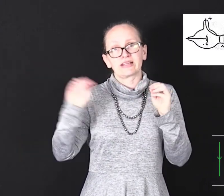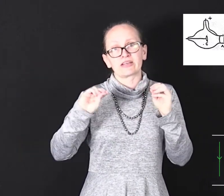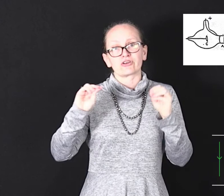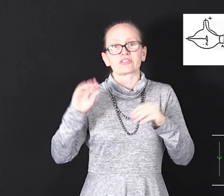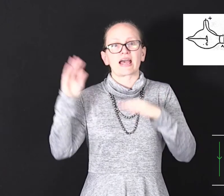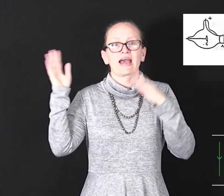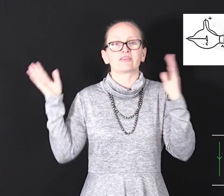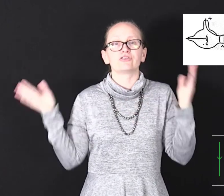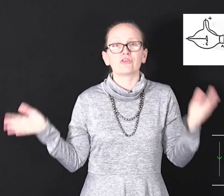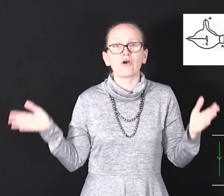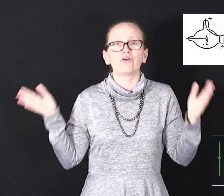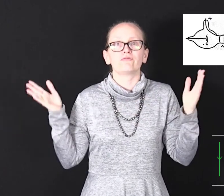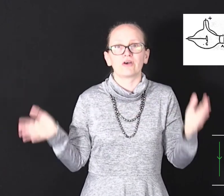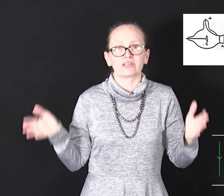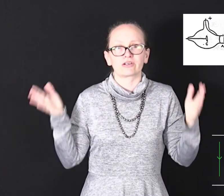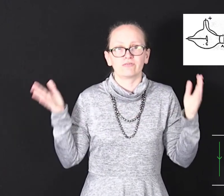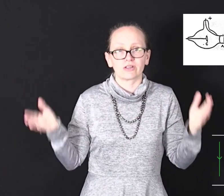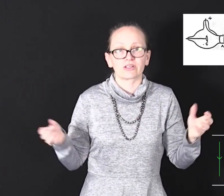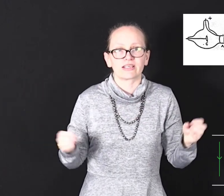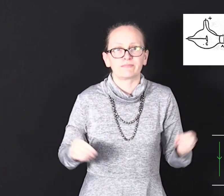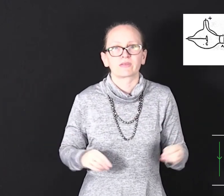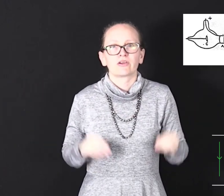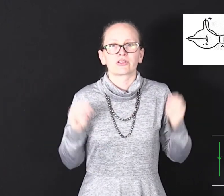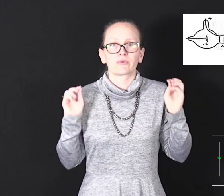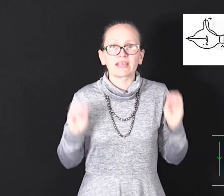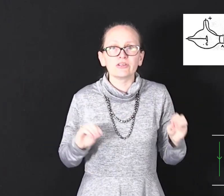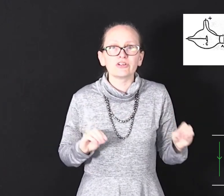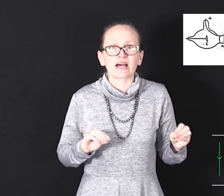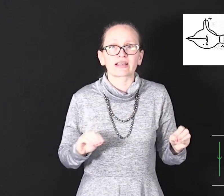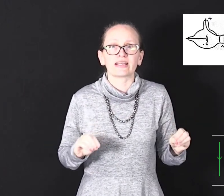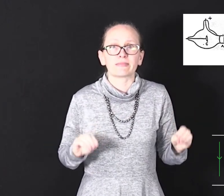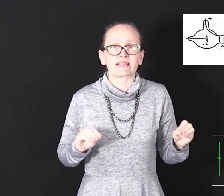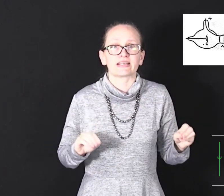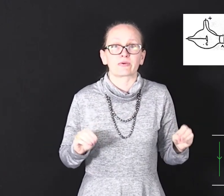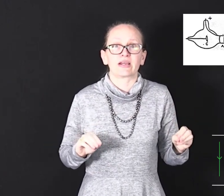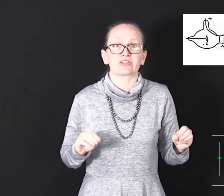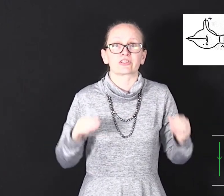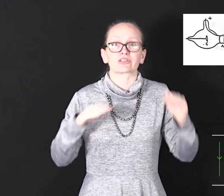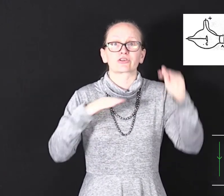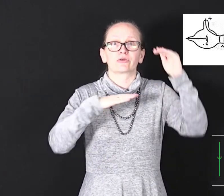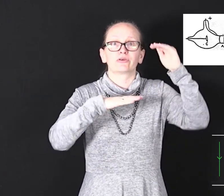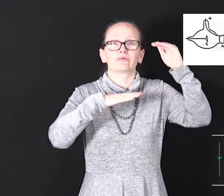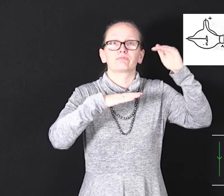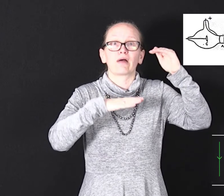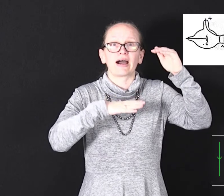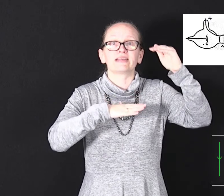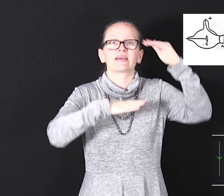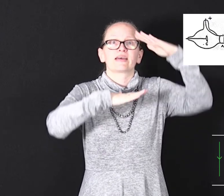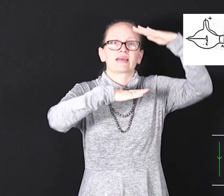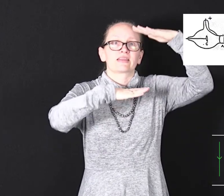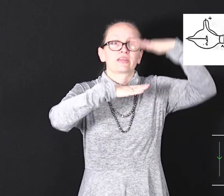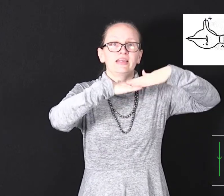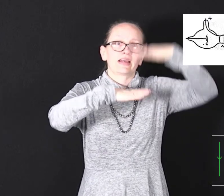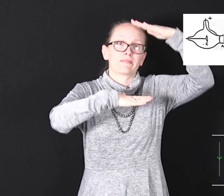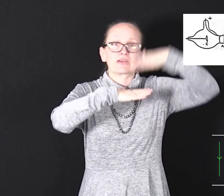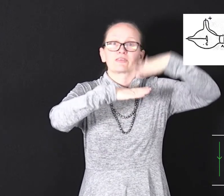electrons had no vertical velocity. So we can use our kinematic equations to write that the amount of